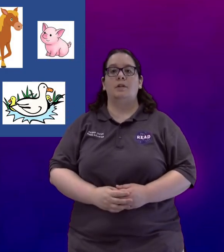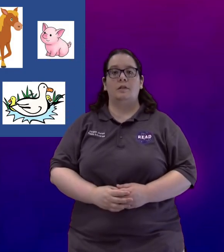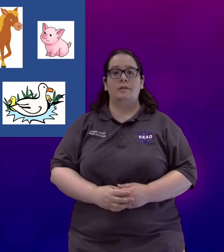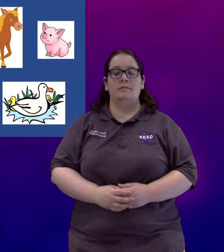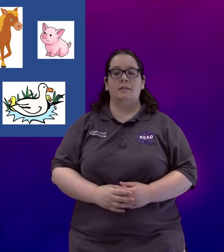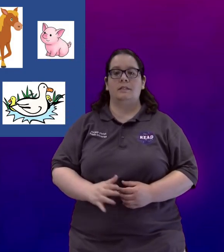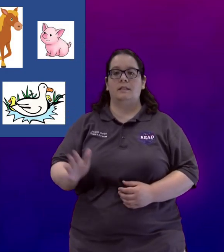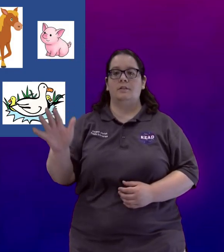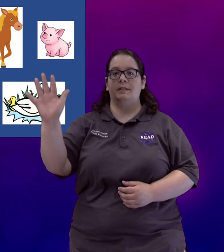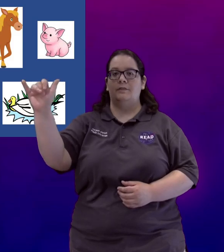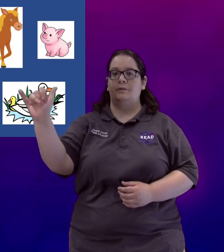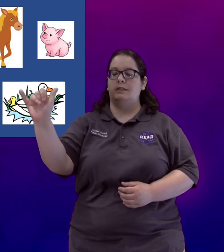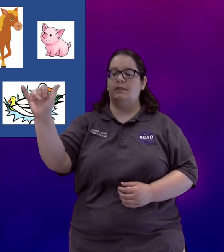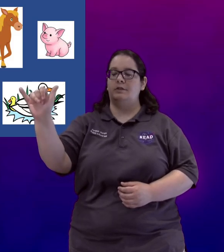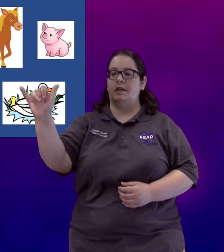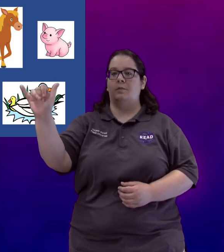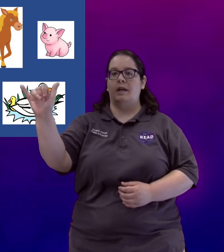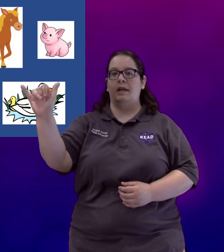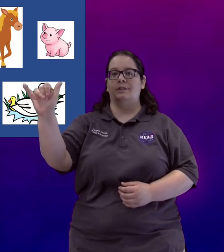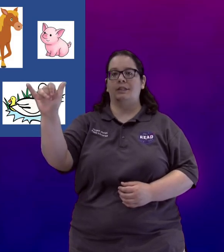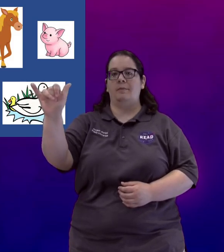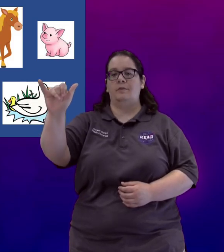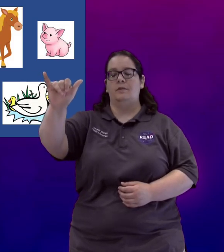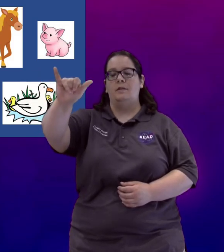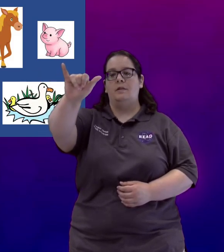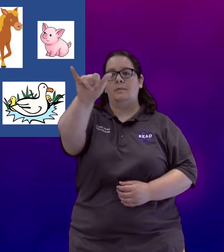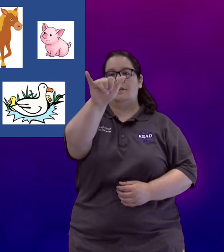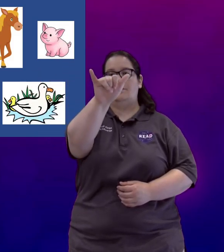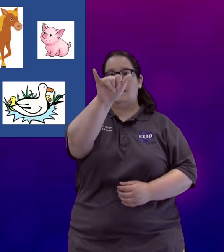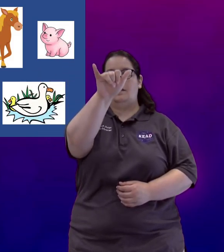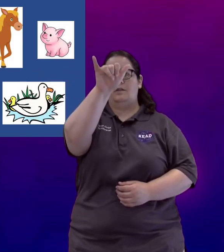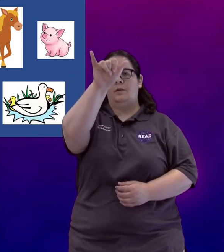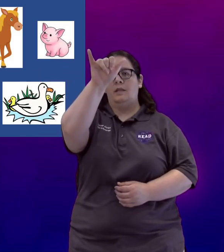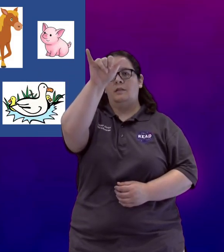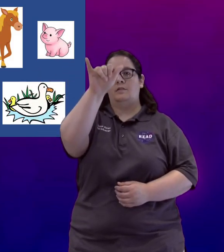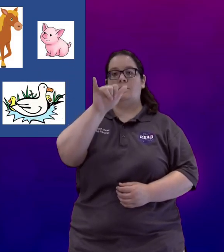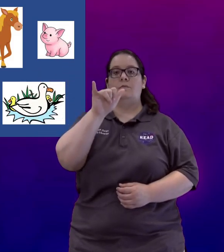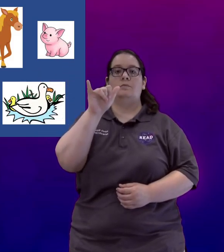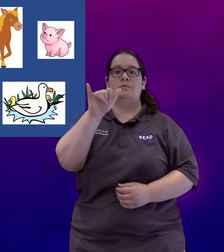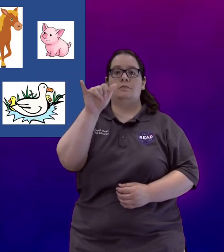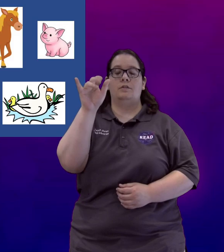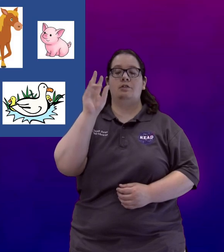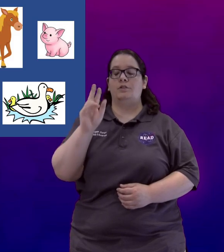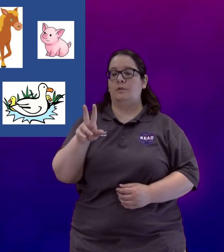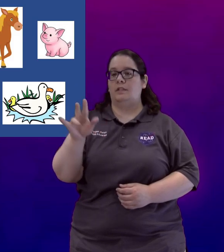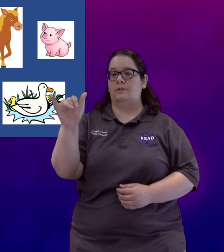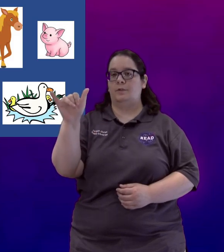Bull is a little bit different. We still use that Y hand shape but for that you can do you can do two things for bull.